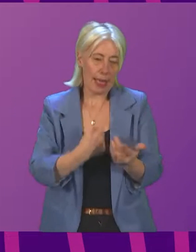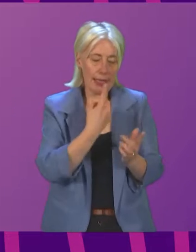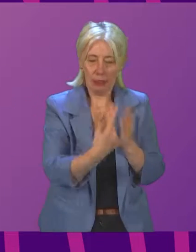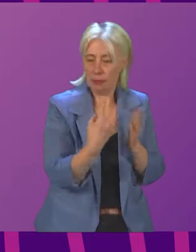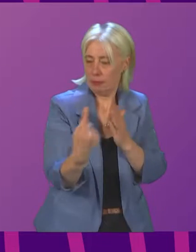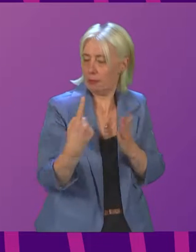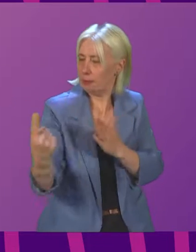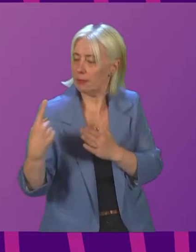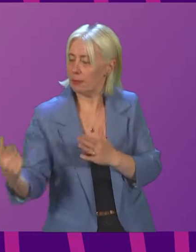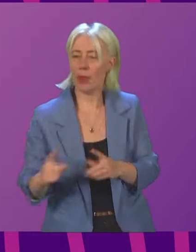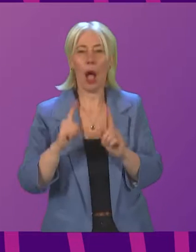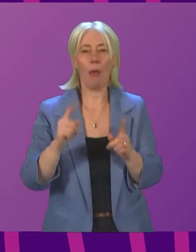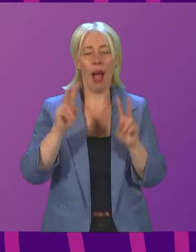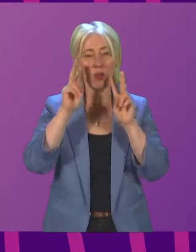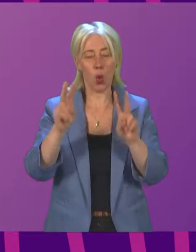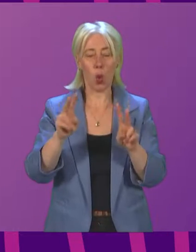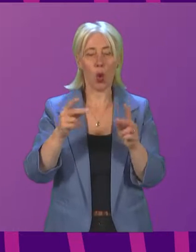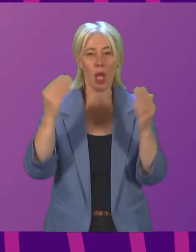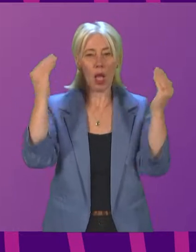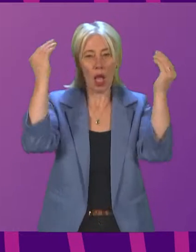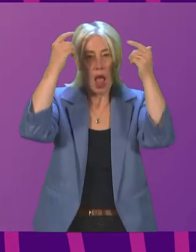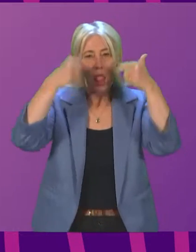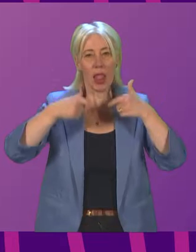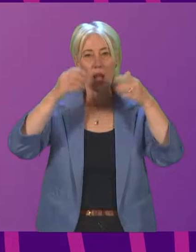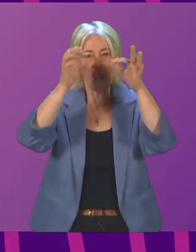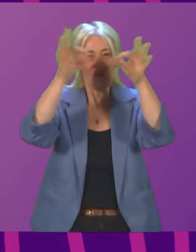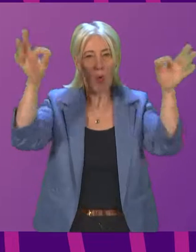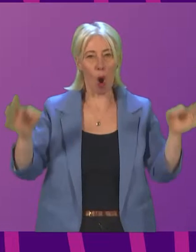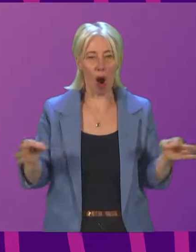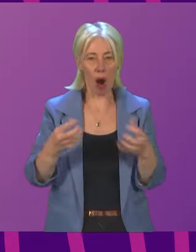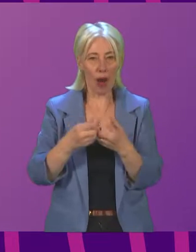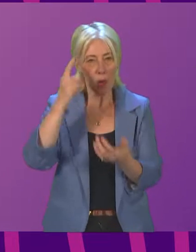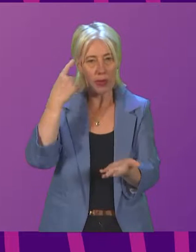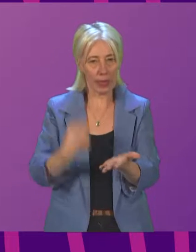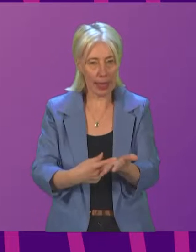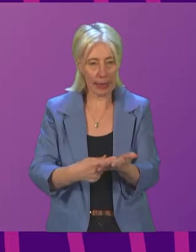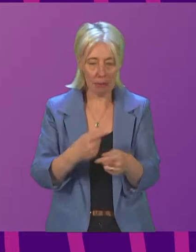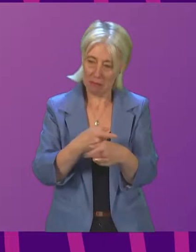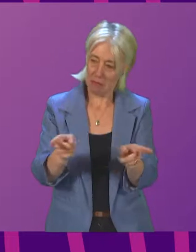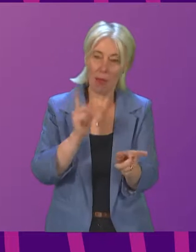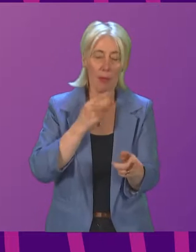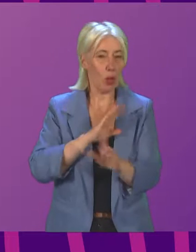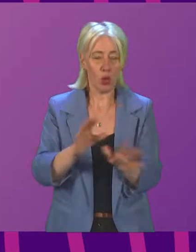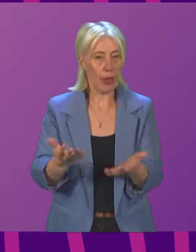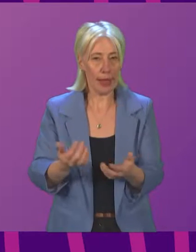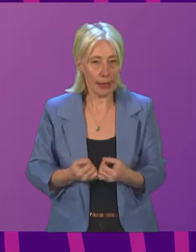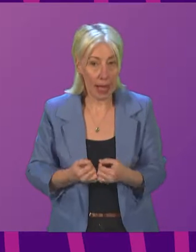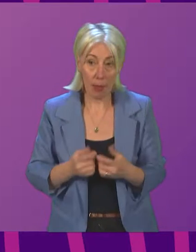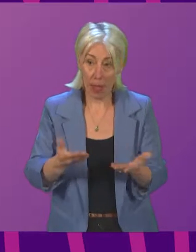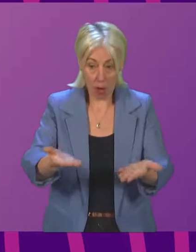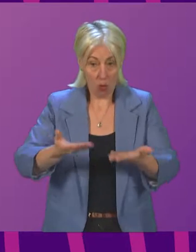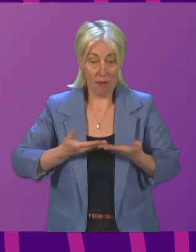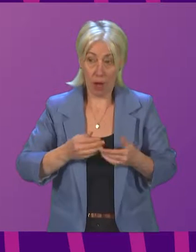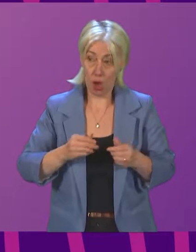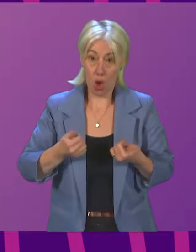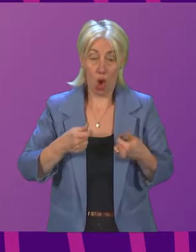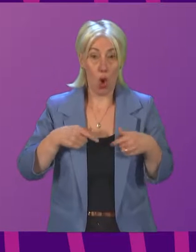afresh at the legal framework within which these decisions are made. I would say that if people do not accept that, then perhaps they can offer an alternative way forward, but I